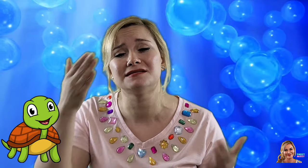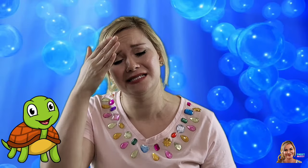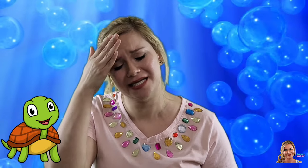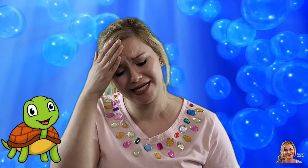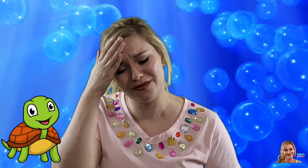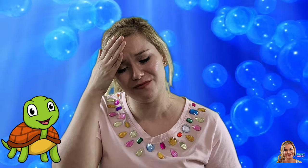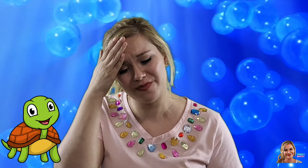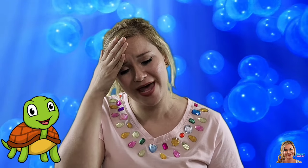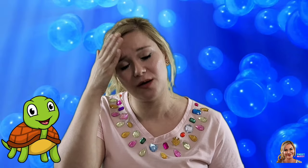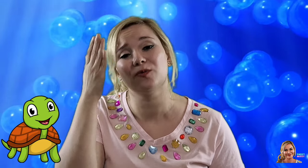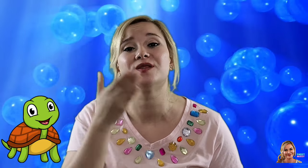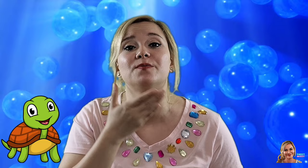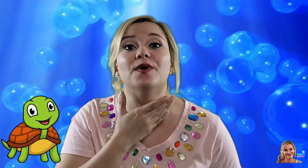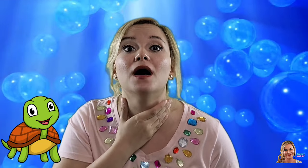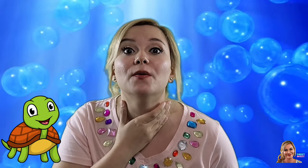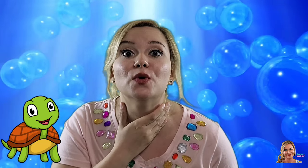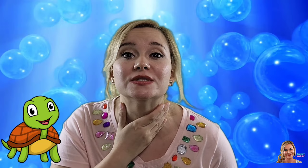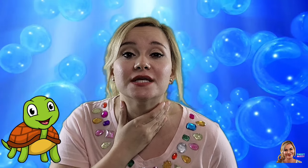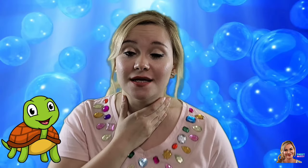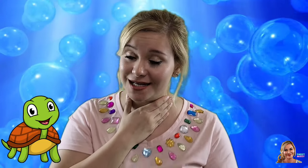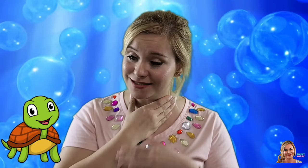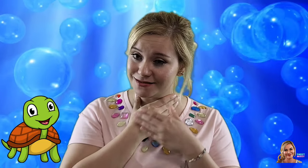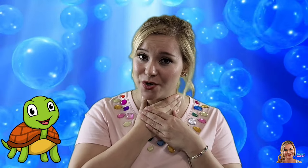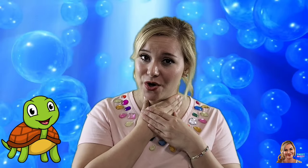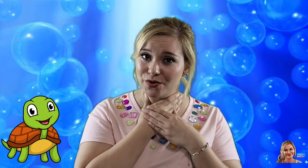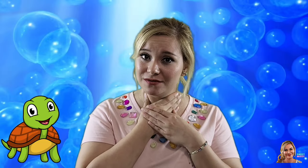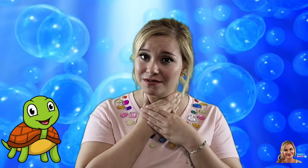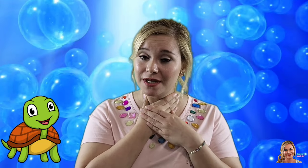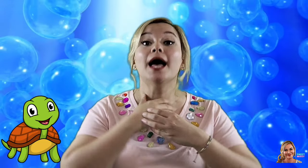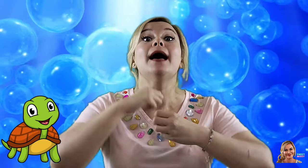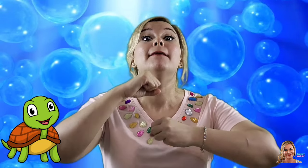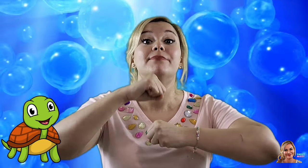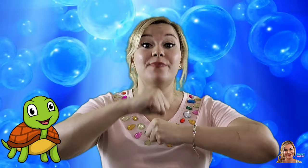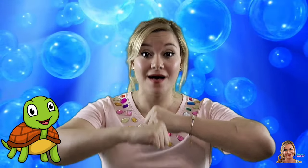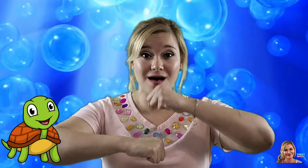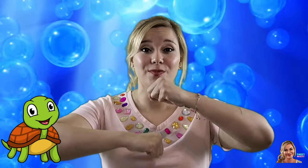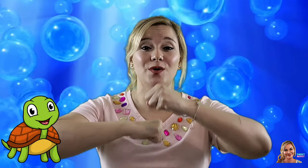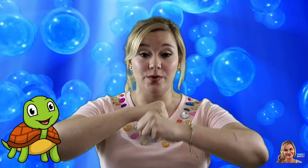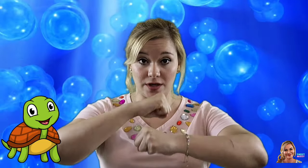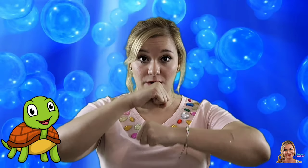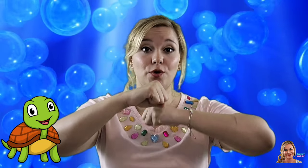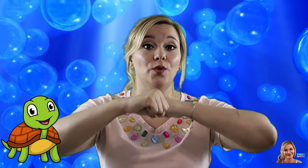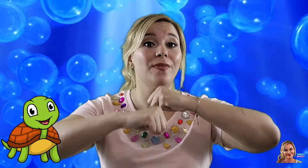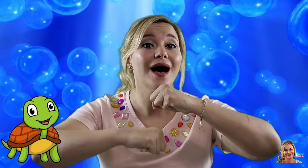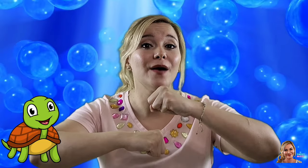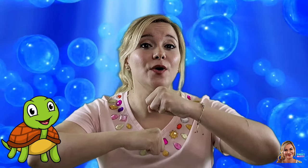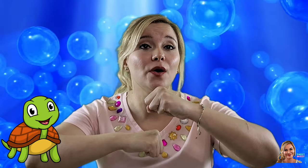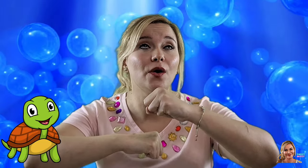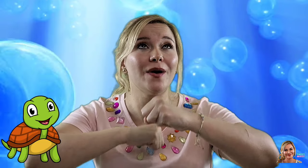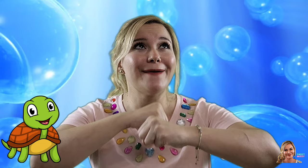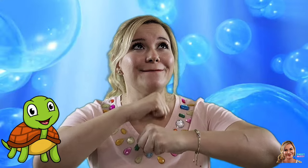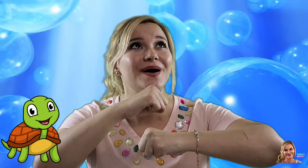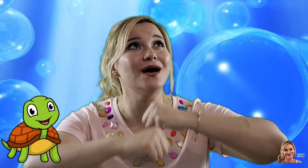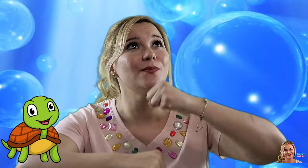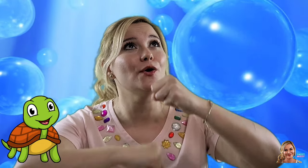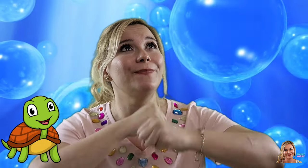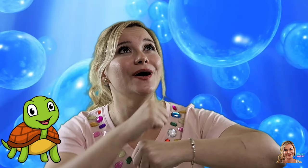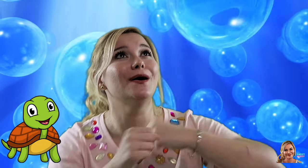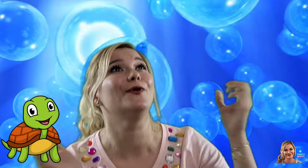sick in bed with bubbles in his throat. Bubble, bubble, bubble. Bubble, and bubble, bubble,